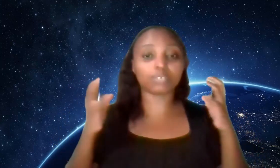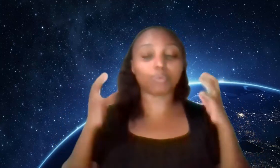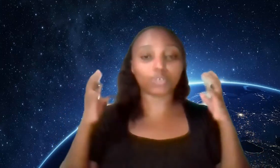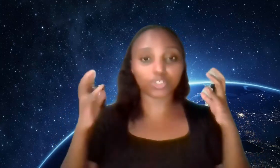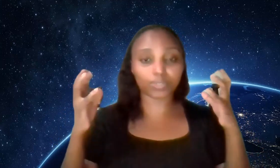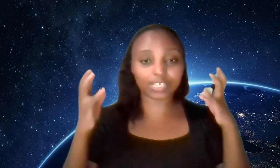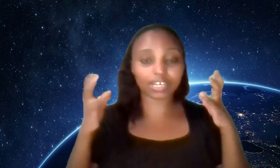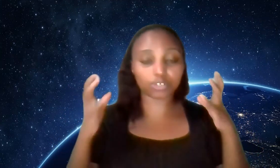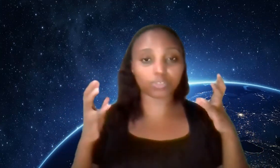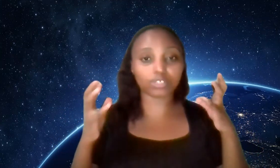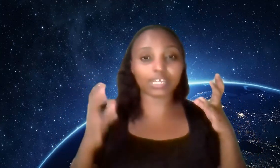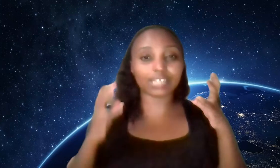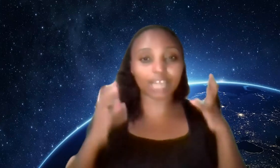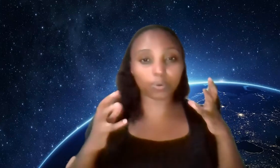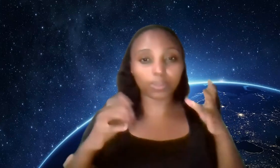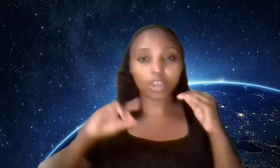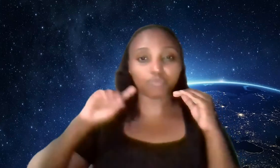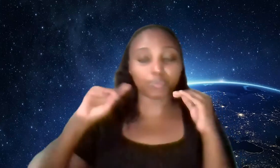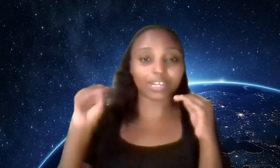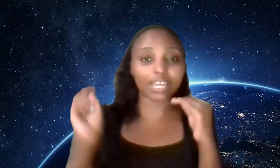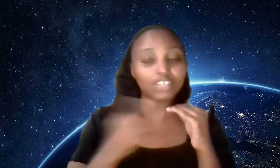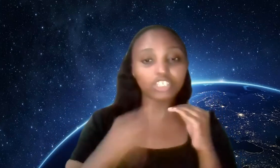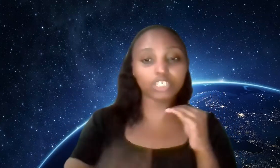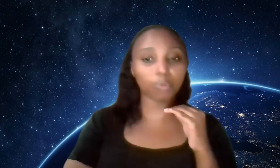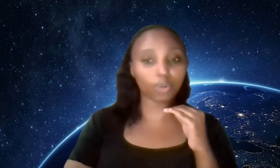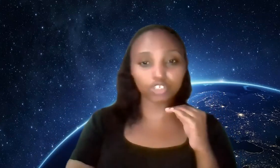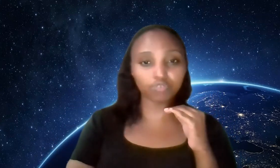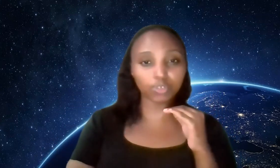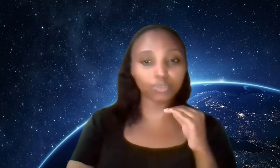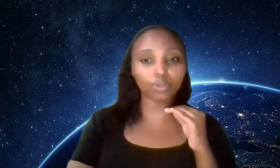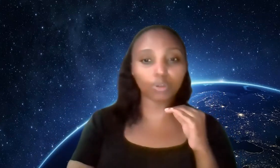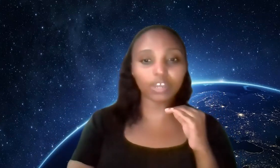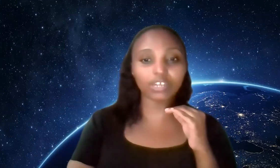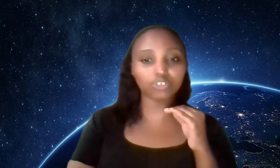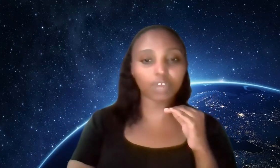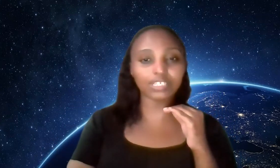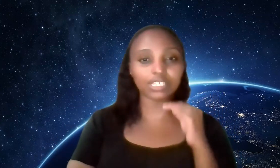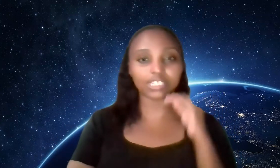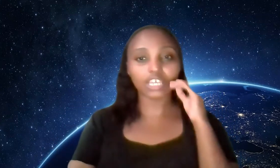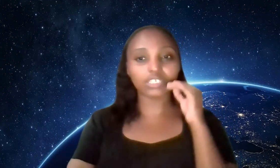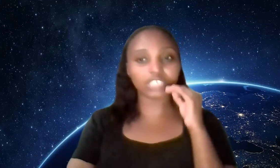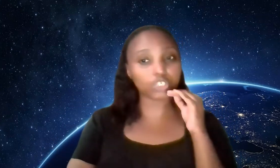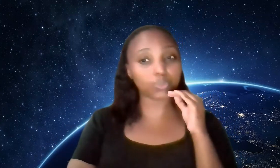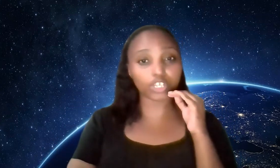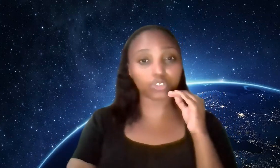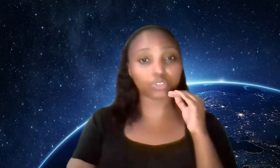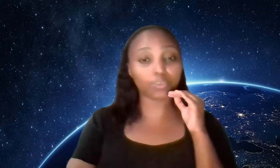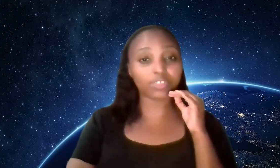support you in that role so that now from an energetic point of view you're no longer attracting situations or